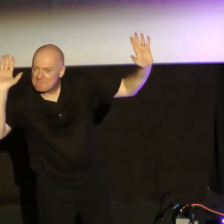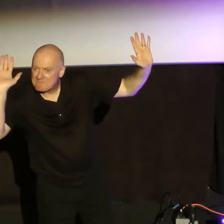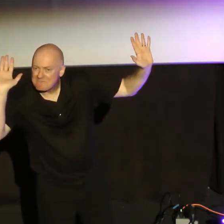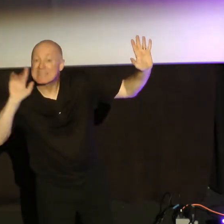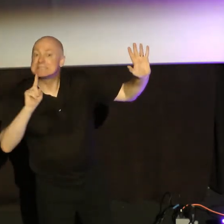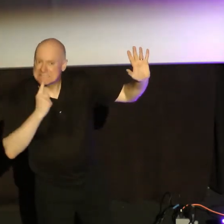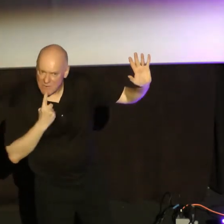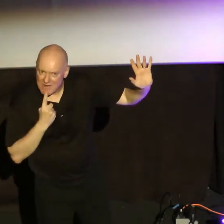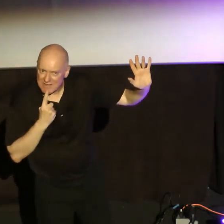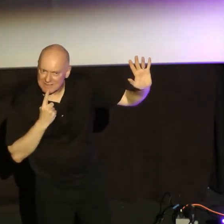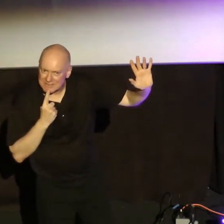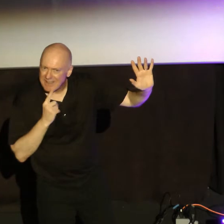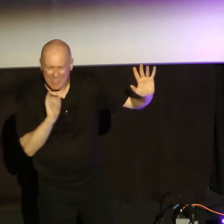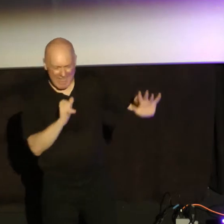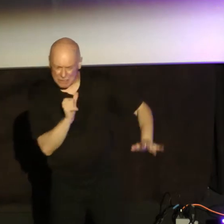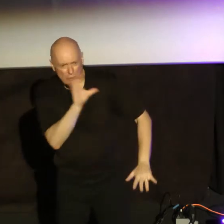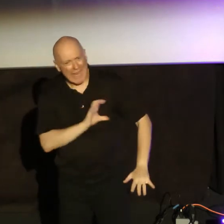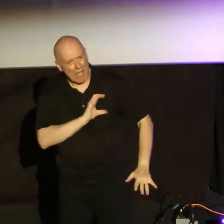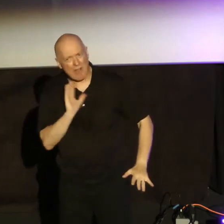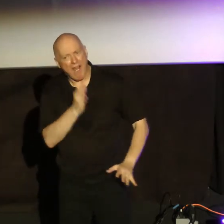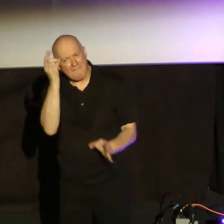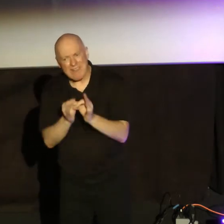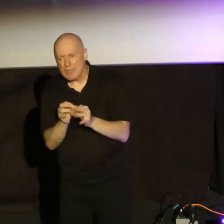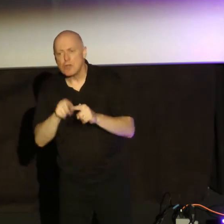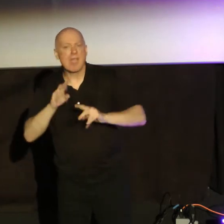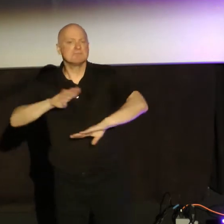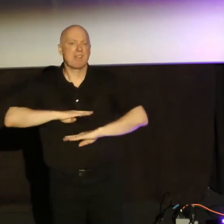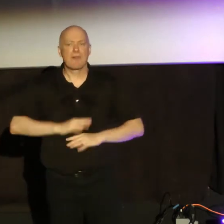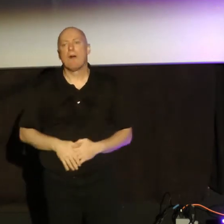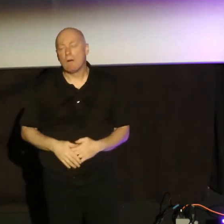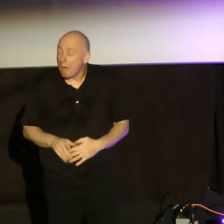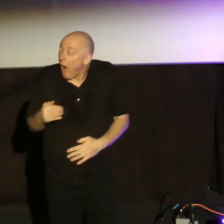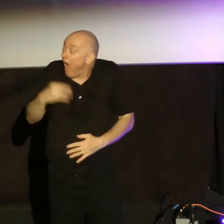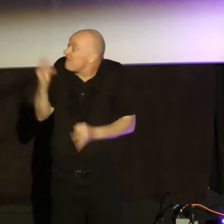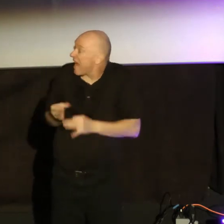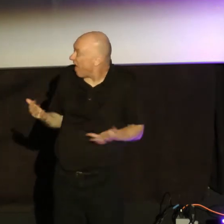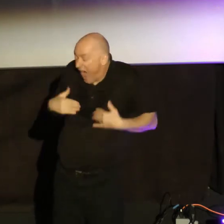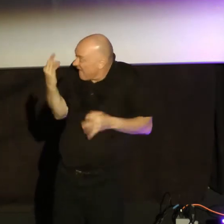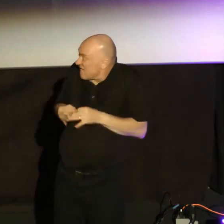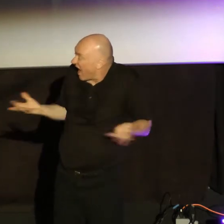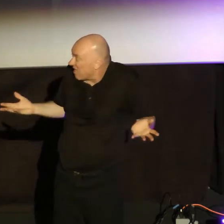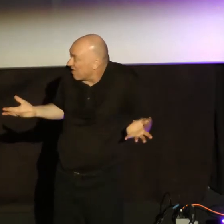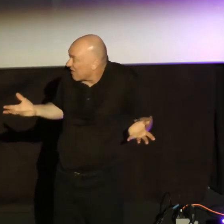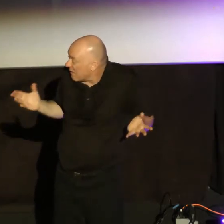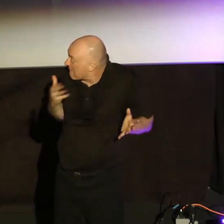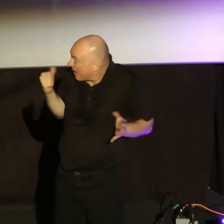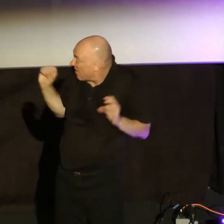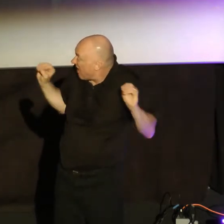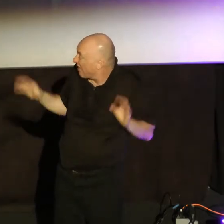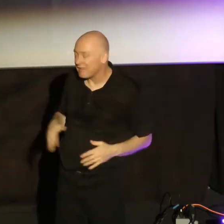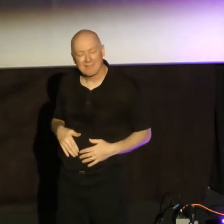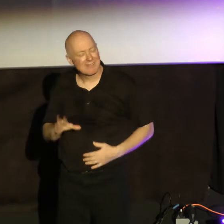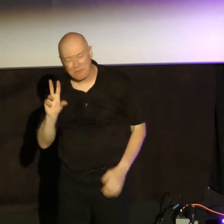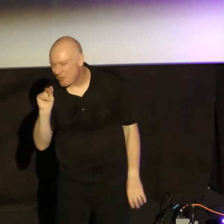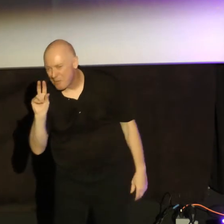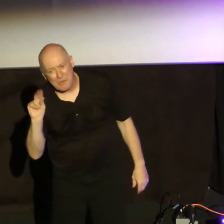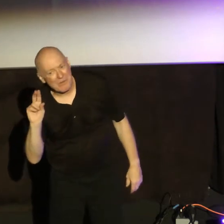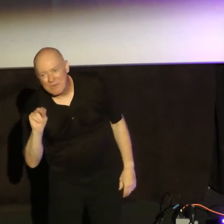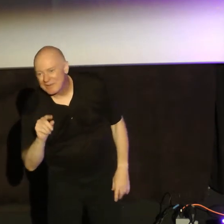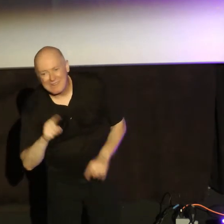serious. This is not the character of our faith. You cannot be content just to say, but I have faith. At least I have faith. You can't be content. You have to